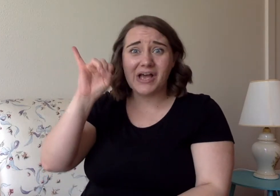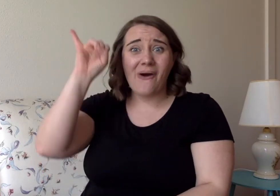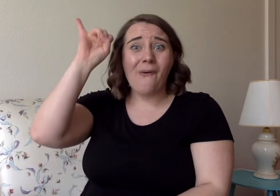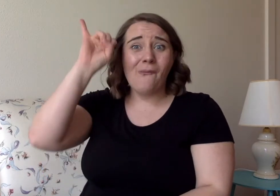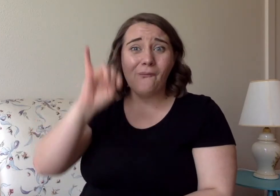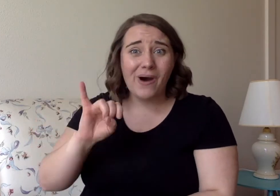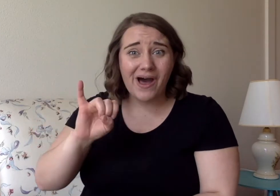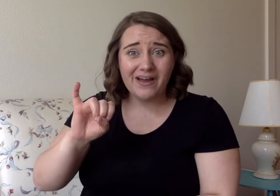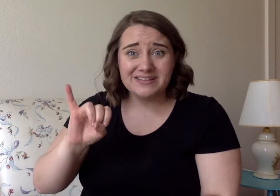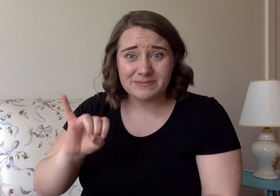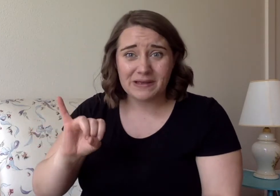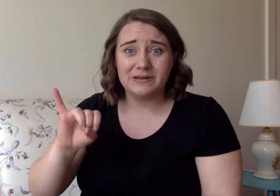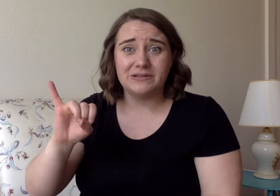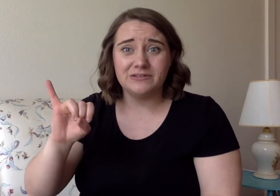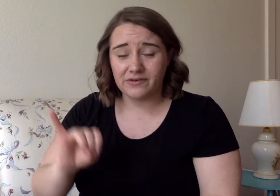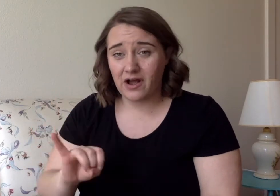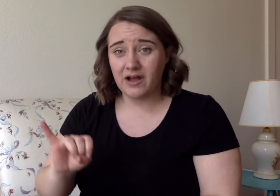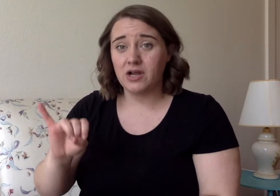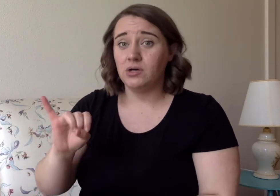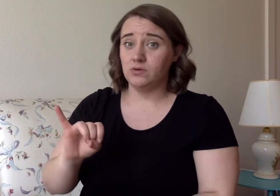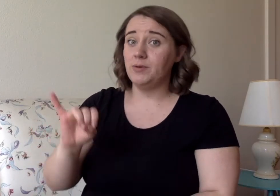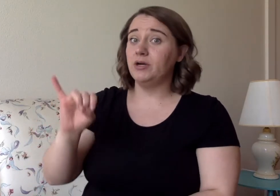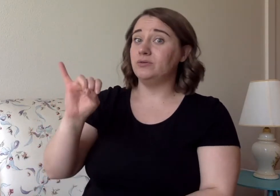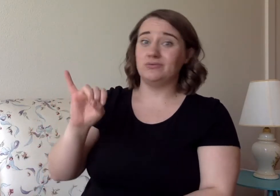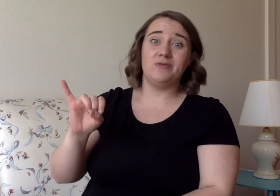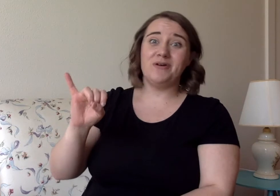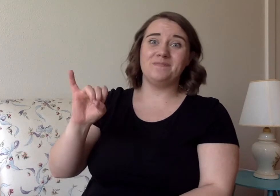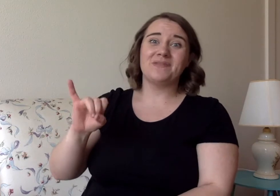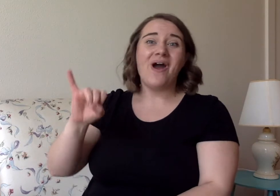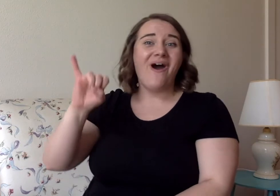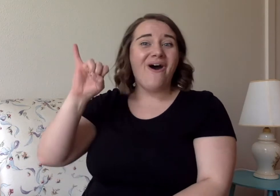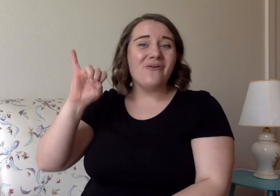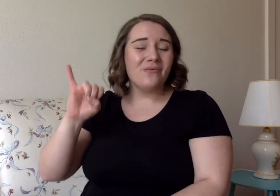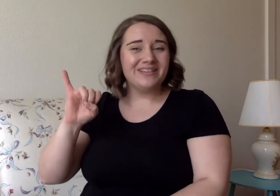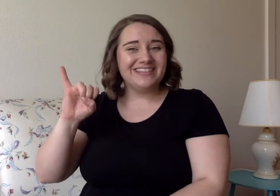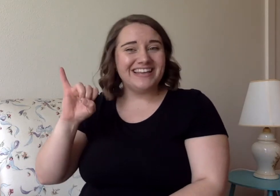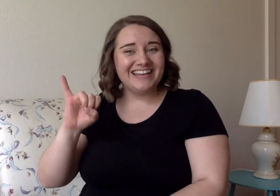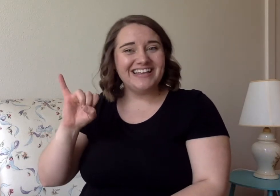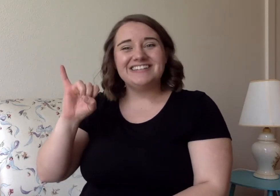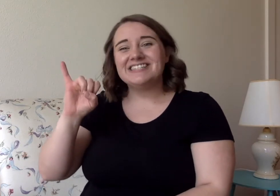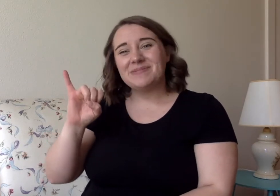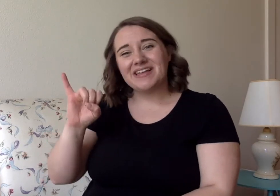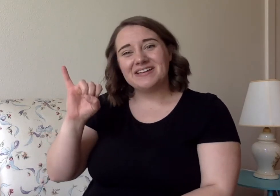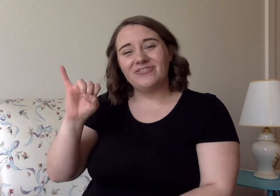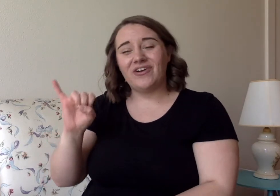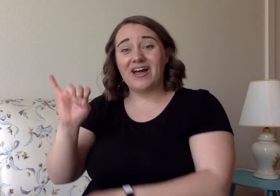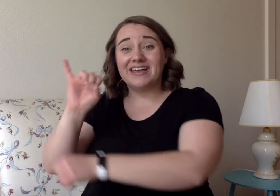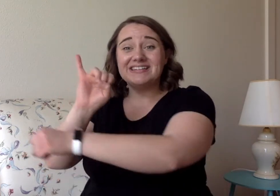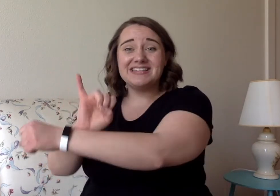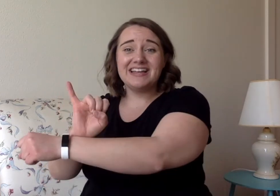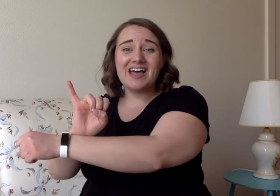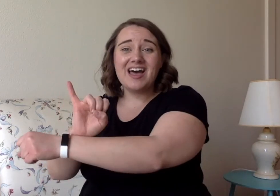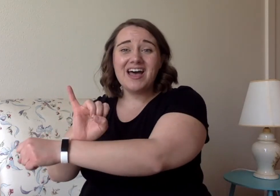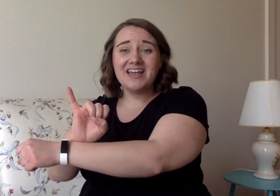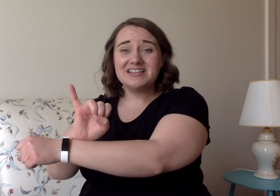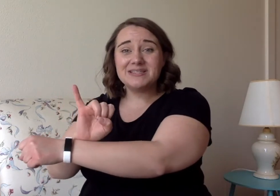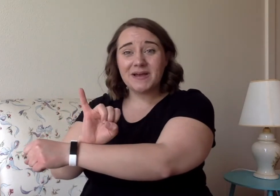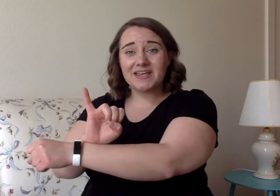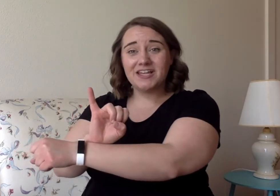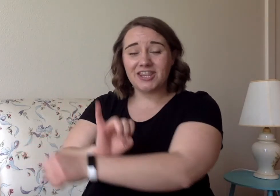zero speckled frogs. Ribbit! Ribbit! One little speckled frog sitting on a speckled